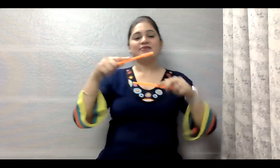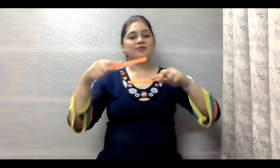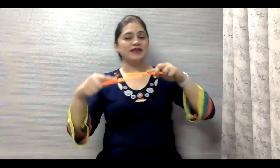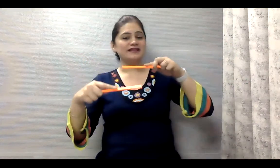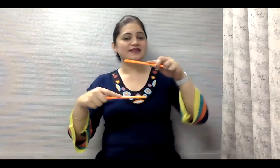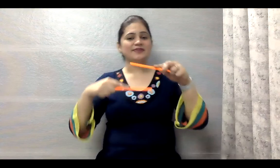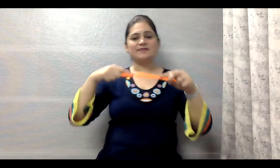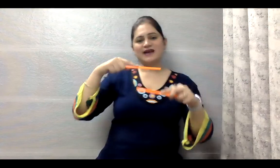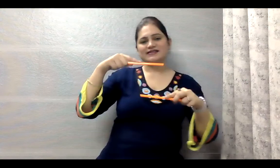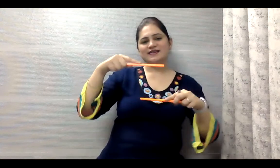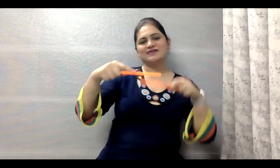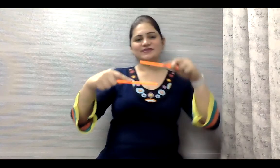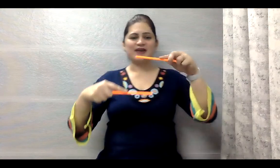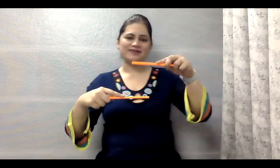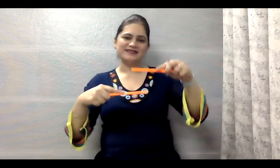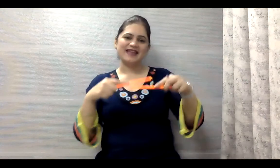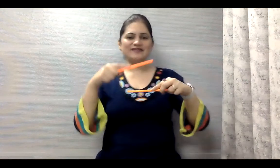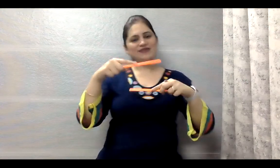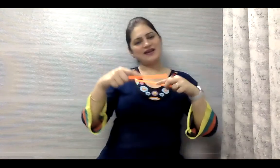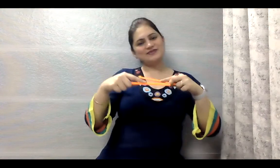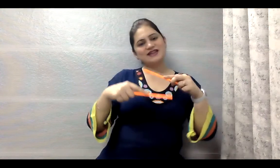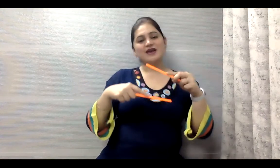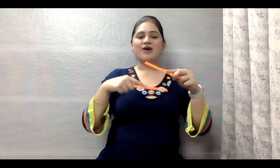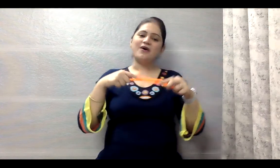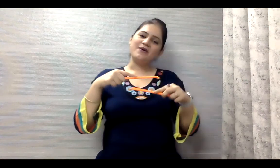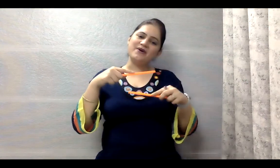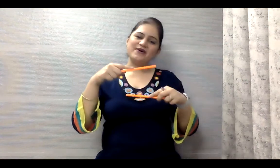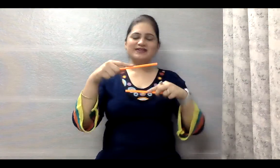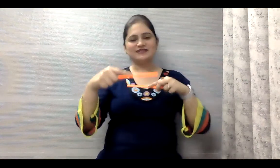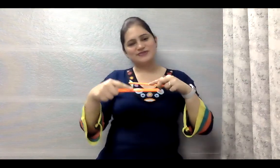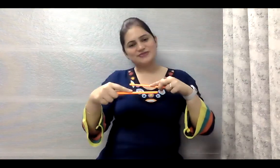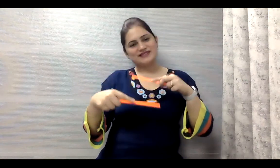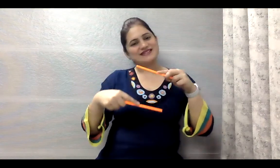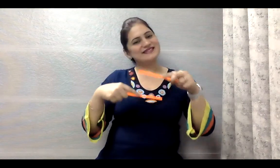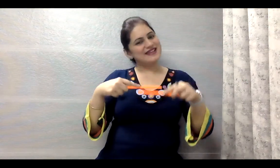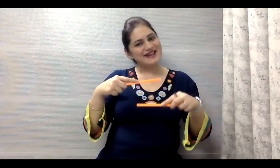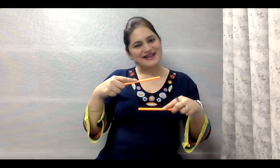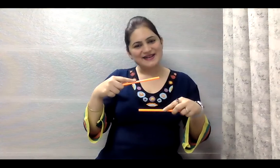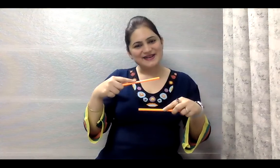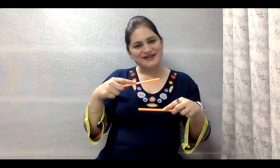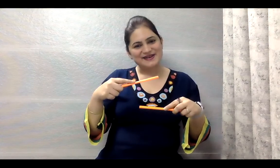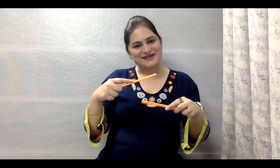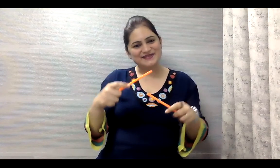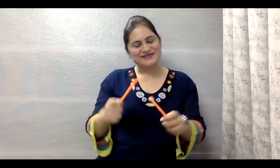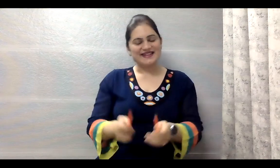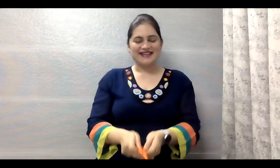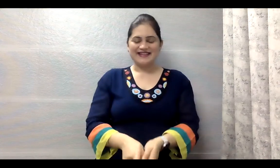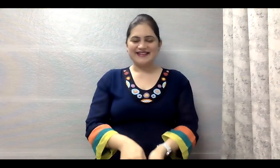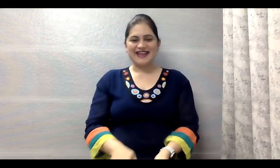The wheels on the bus goes round and round. All through the town. Yay!